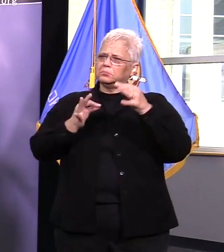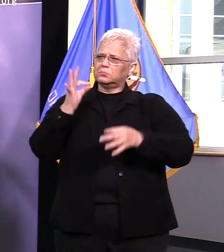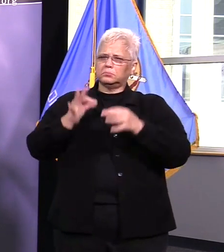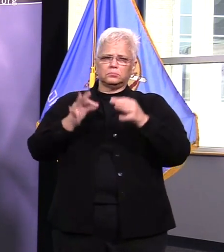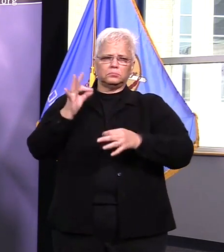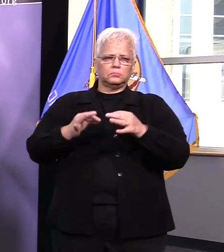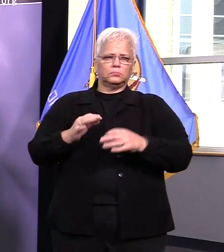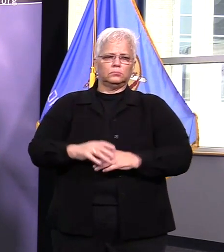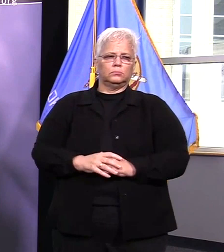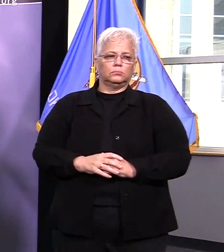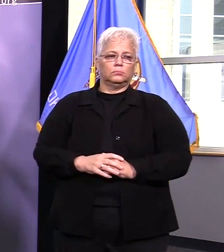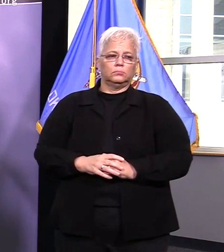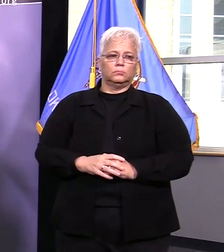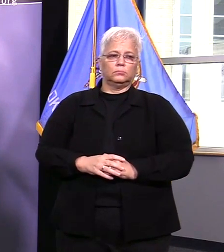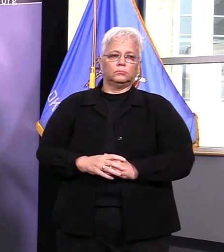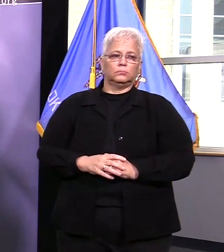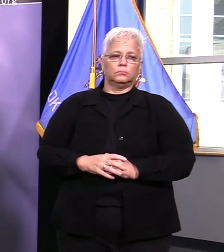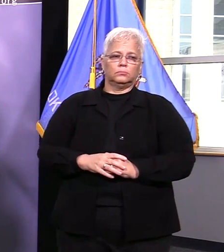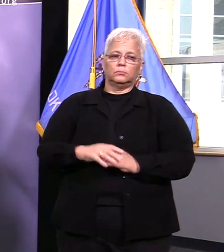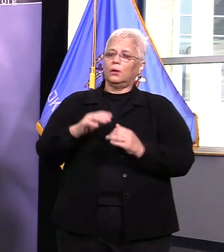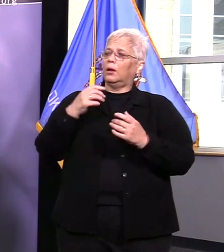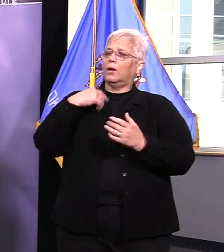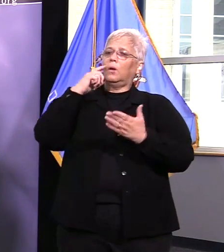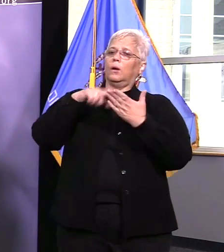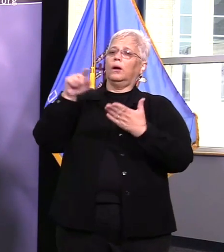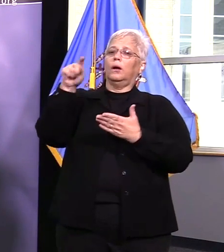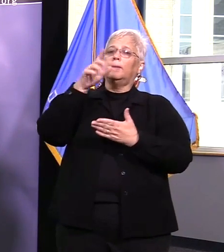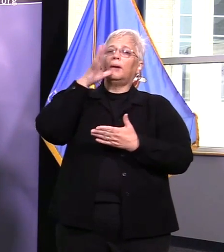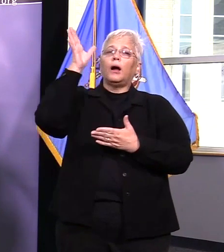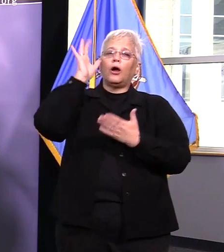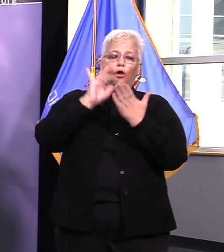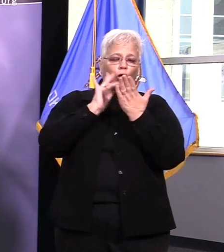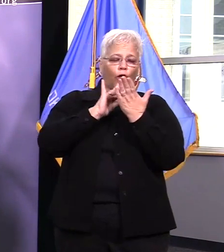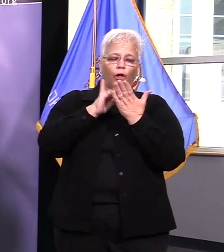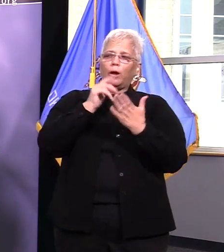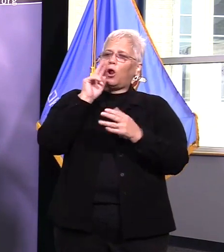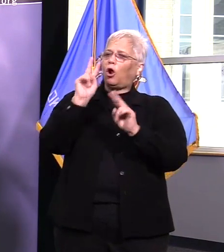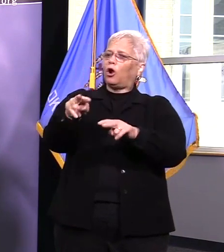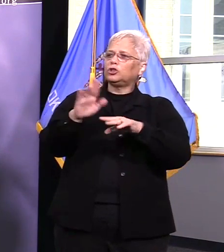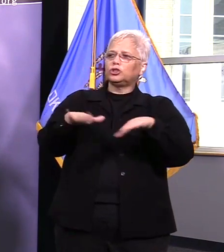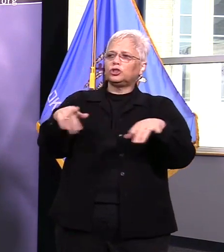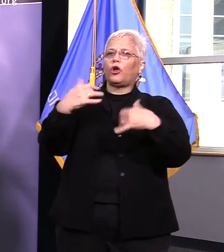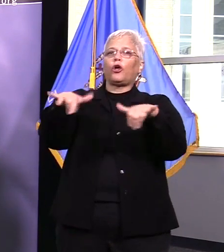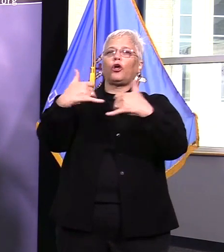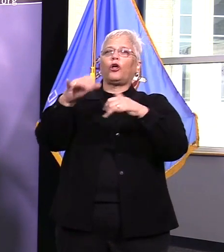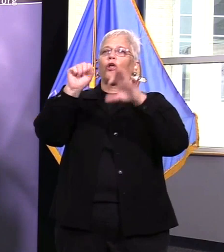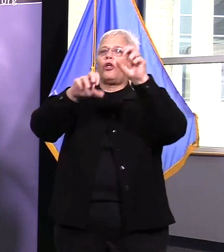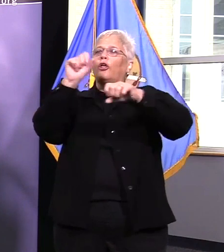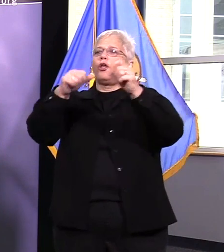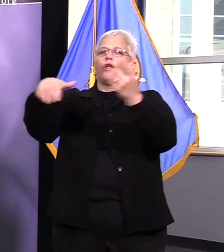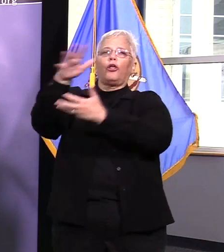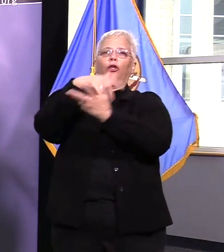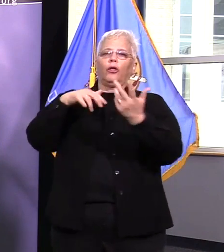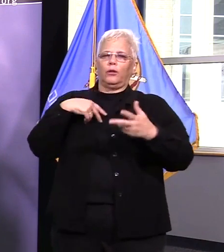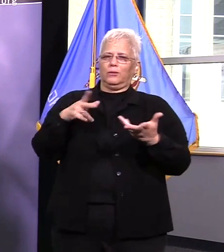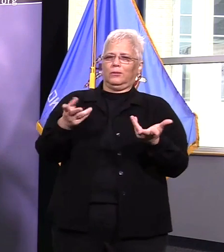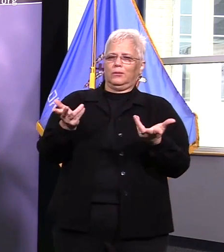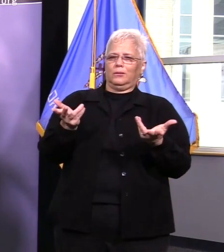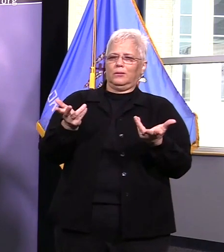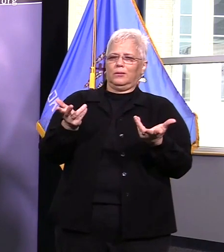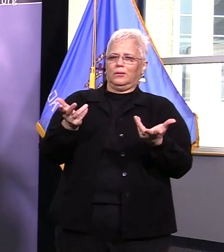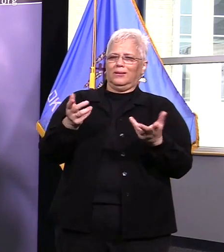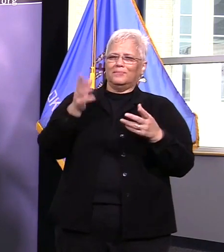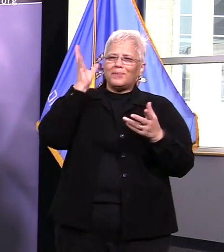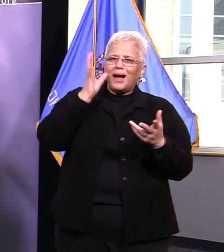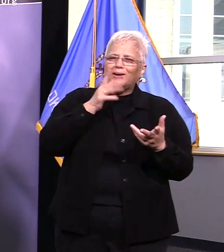you're letting your kid play on playground equipment one of our tulsa parks right now it has not been cleaned and you're endangering your own child by